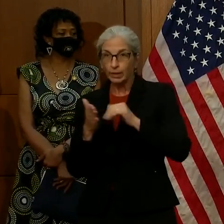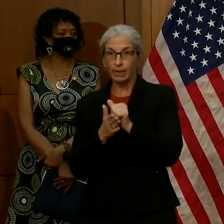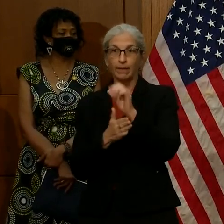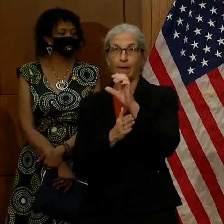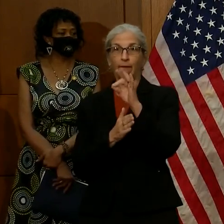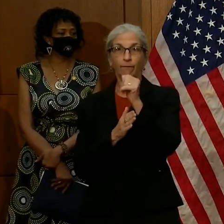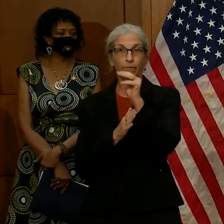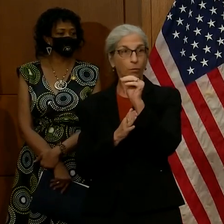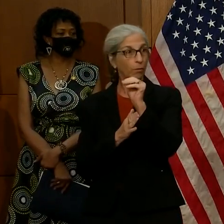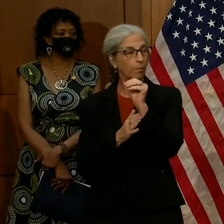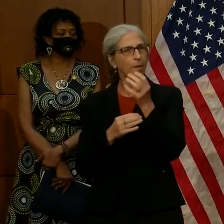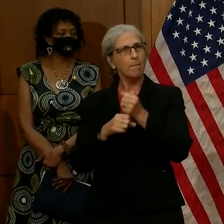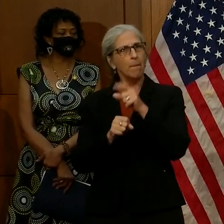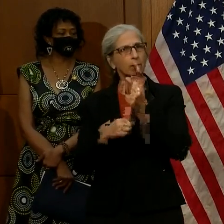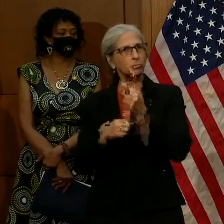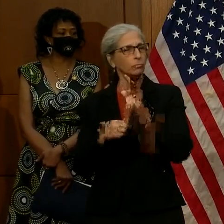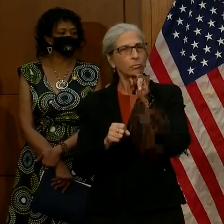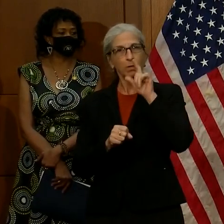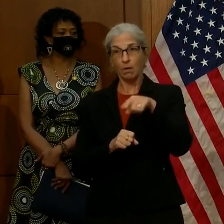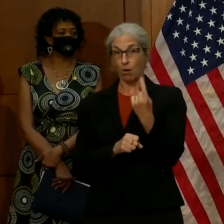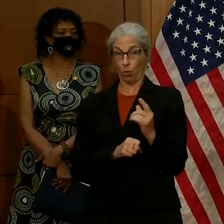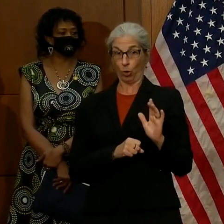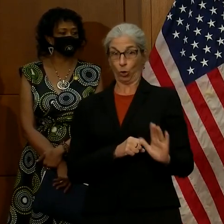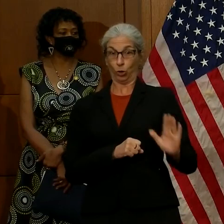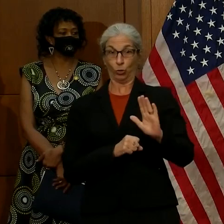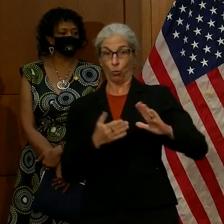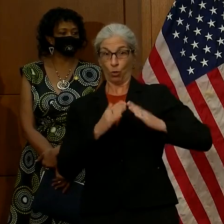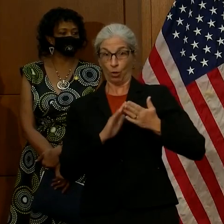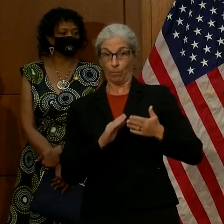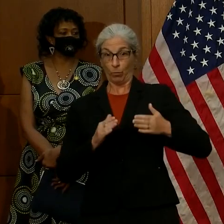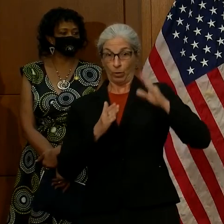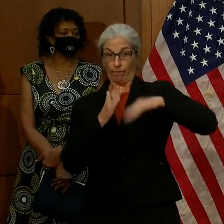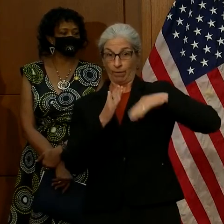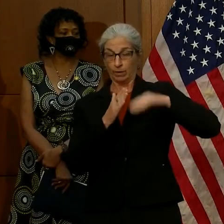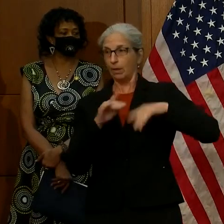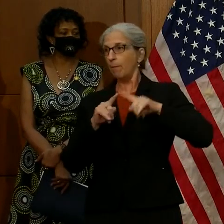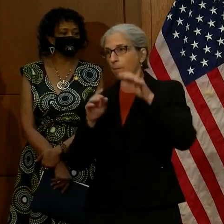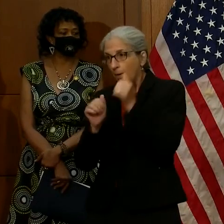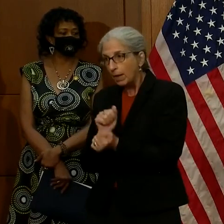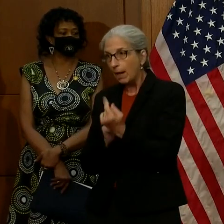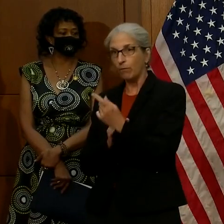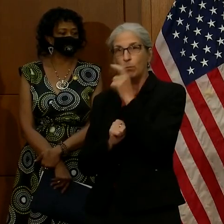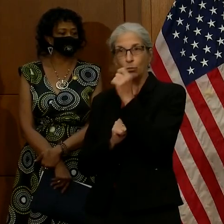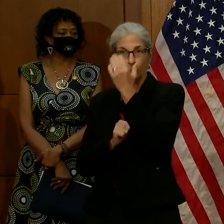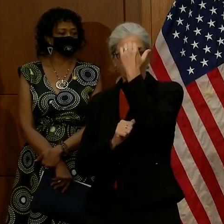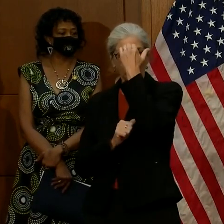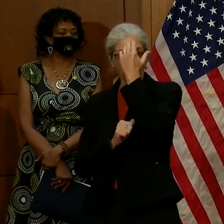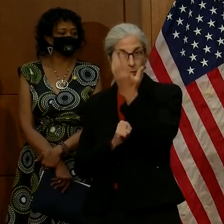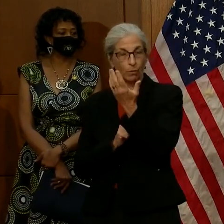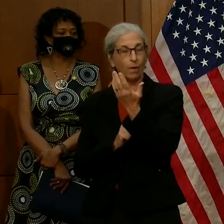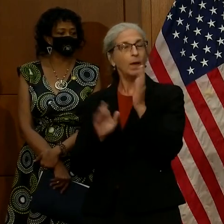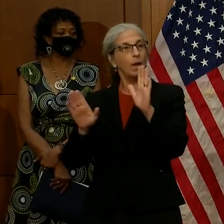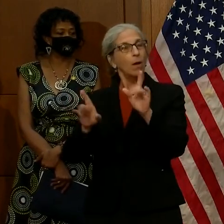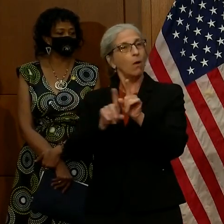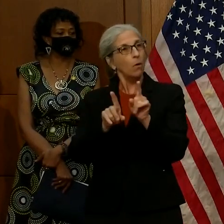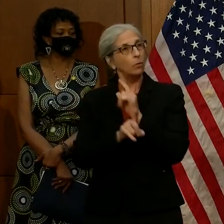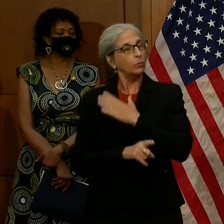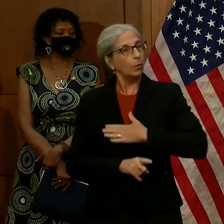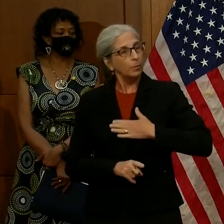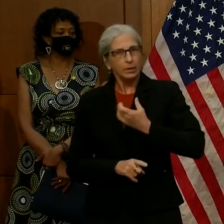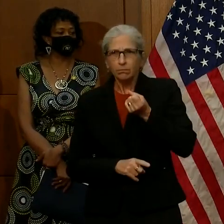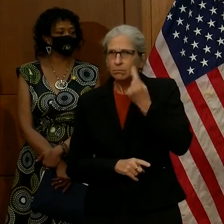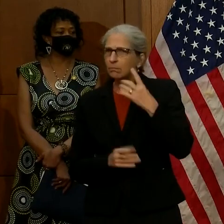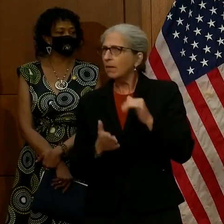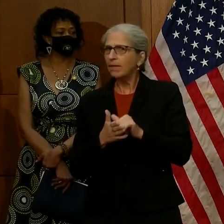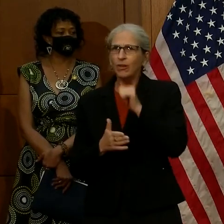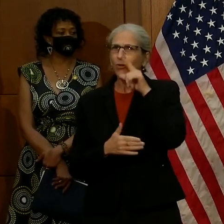Please make sure that not just your community fills it out, but everyone that you know. And please be assured that